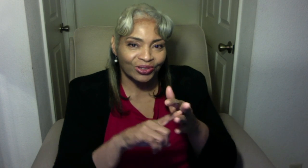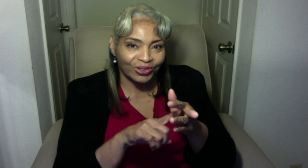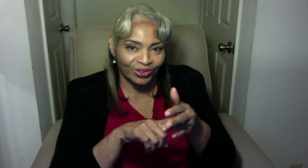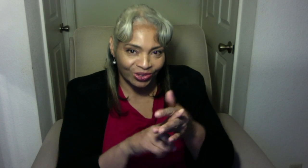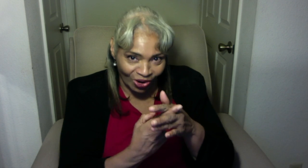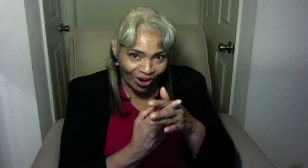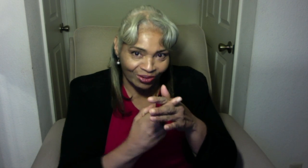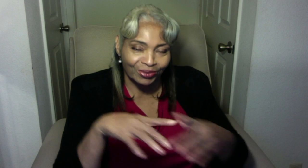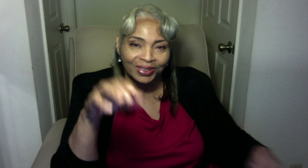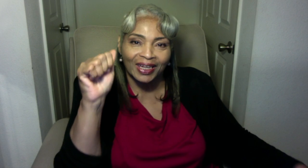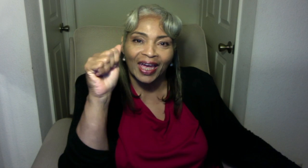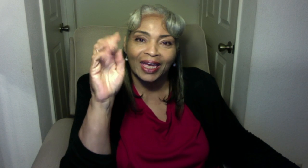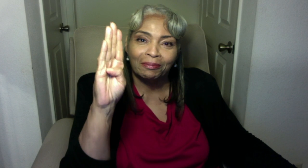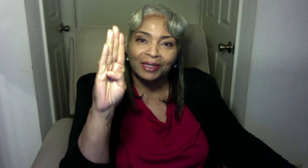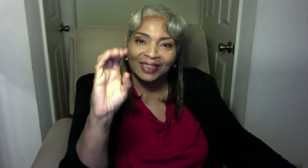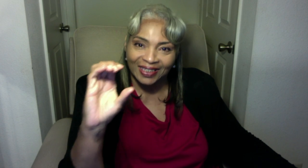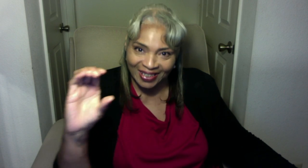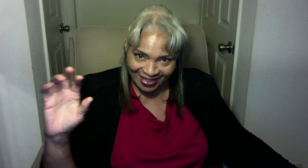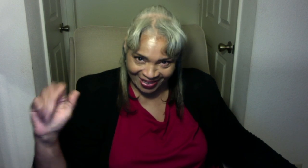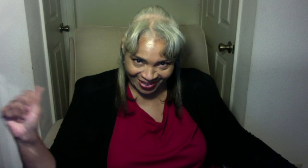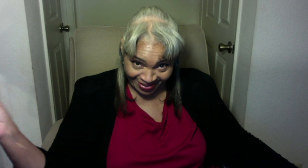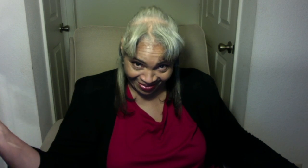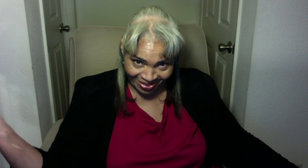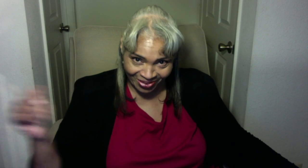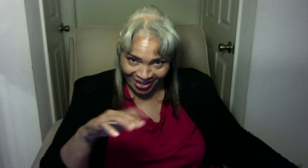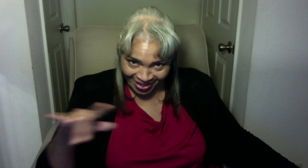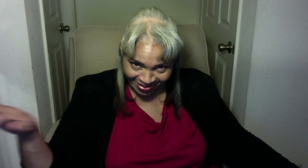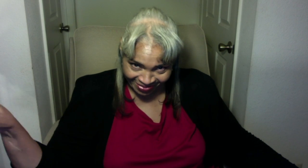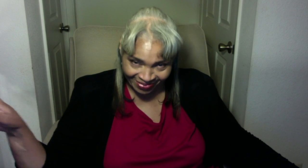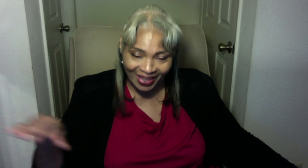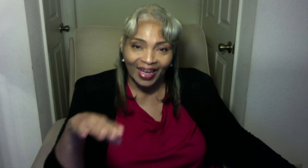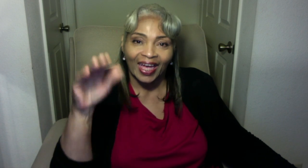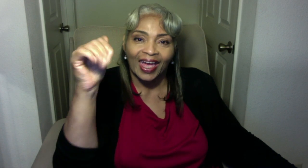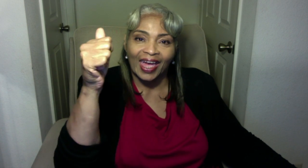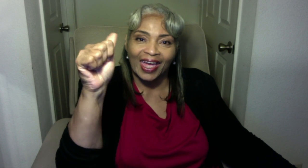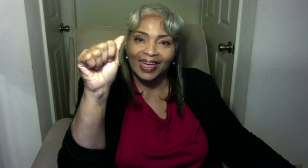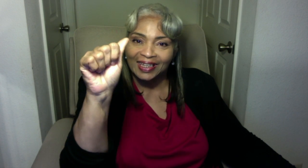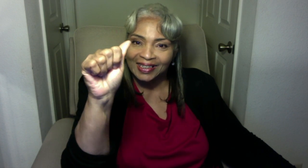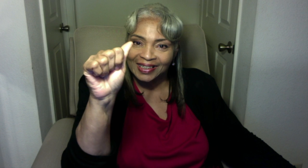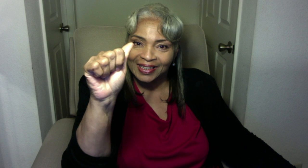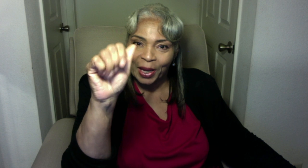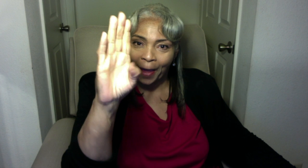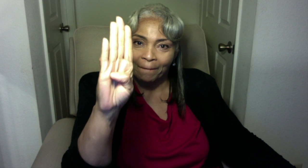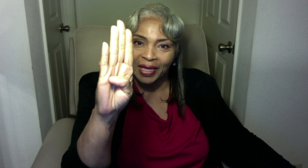Start with the ABCs. A, B,